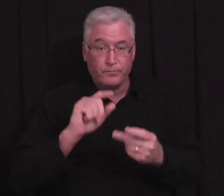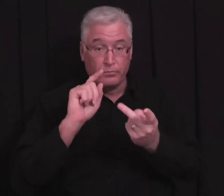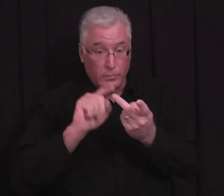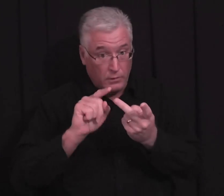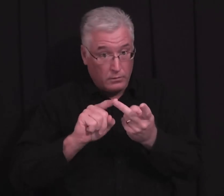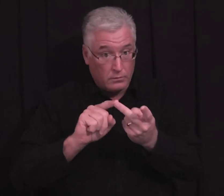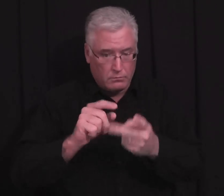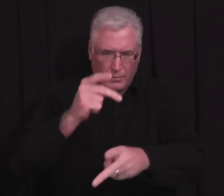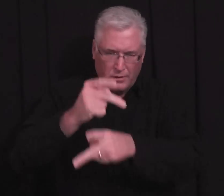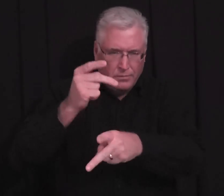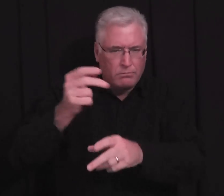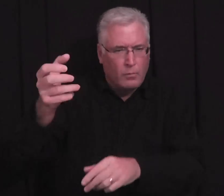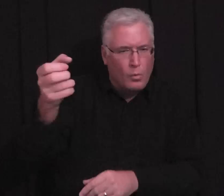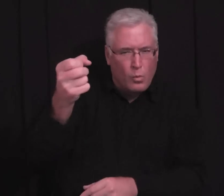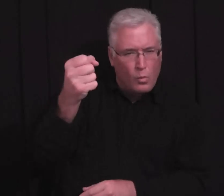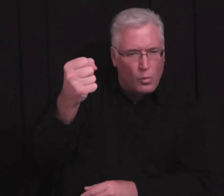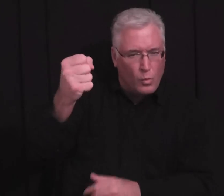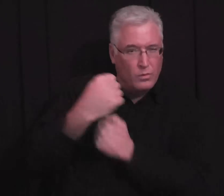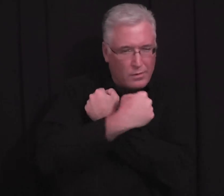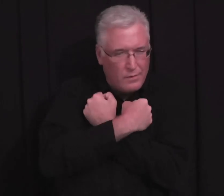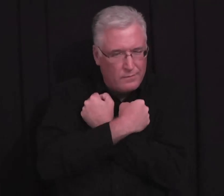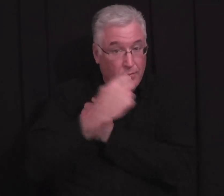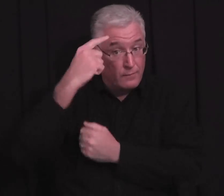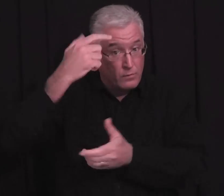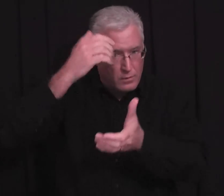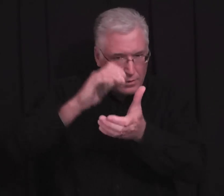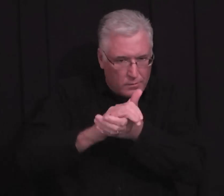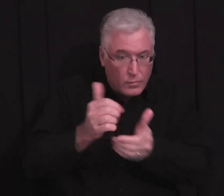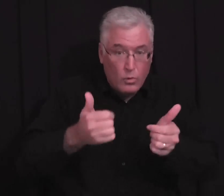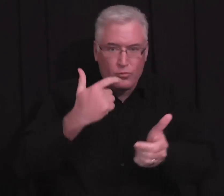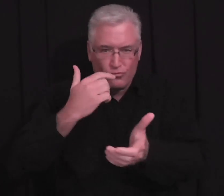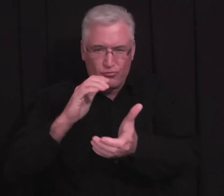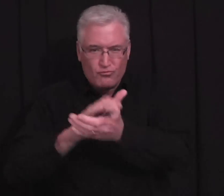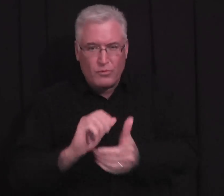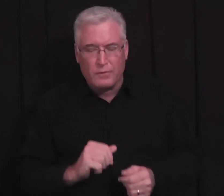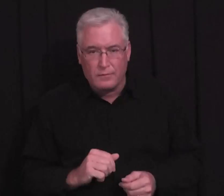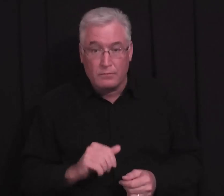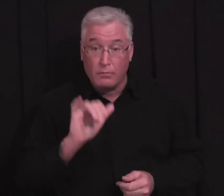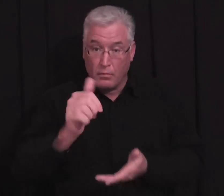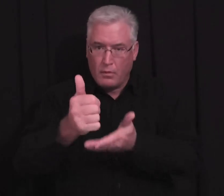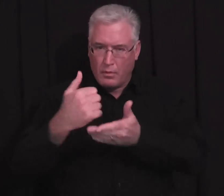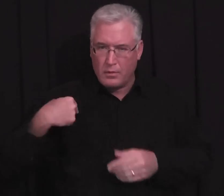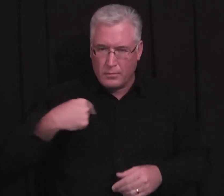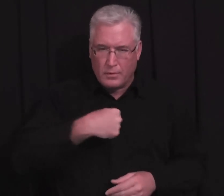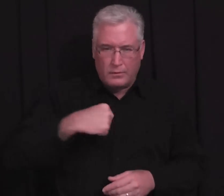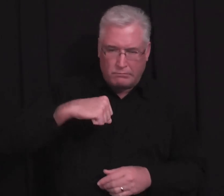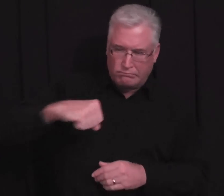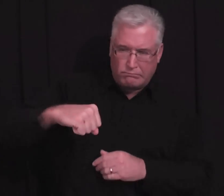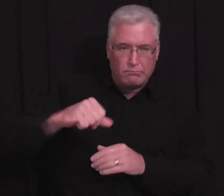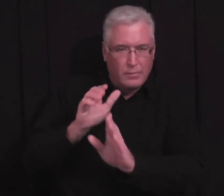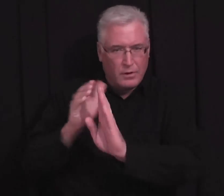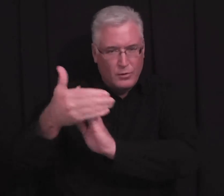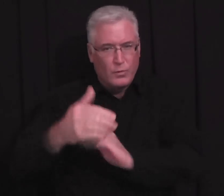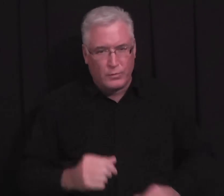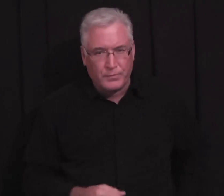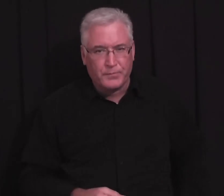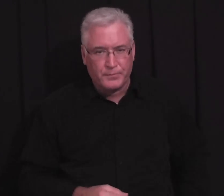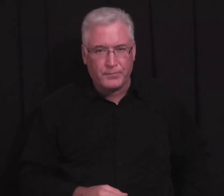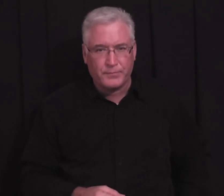guard our hearts against it. And secondly, we keep holding on to the love of our spouses. And that will help us to resist